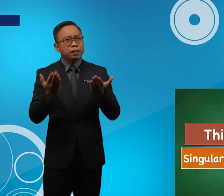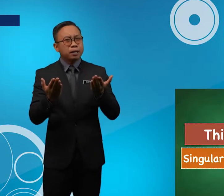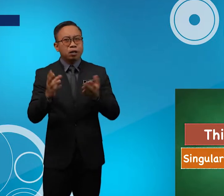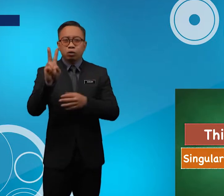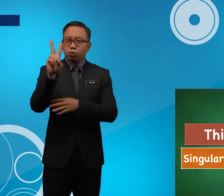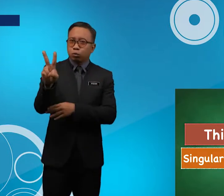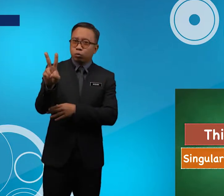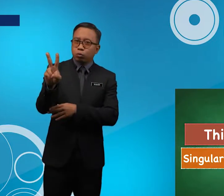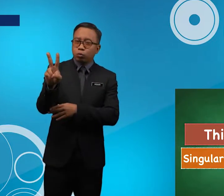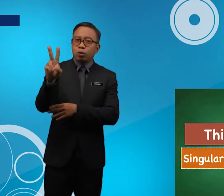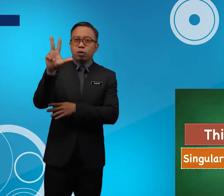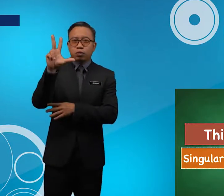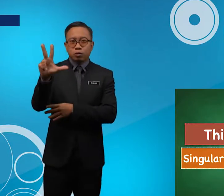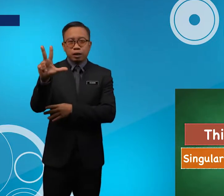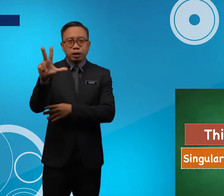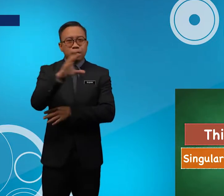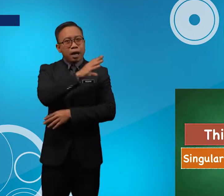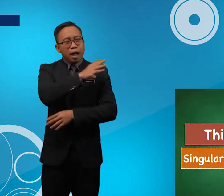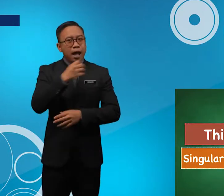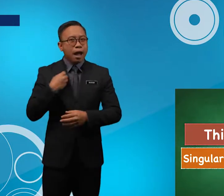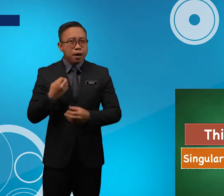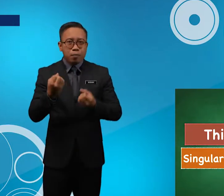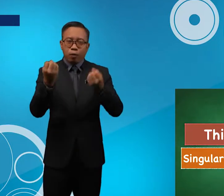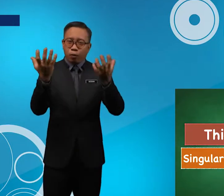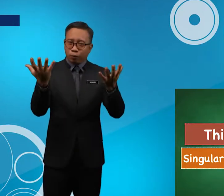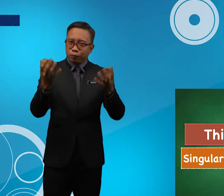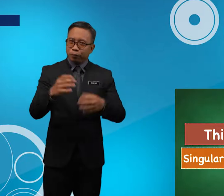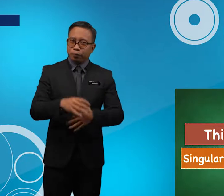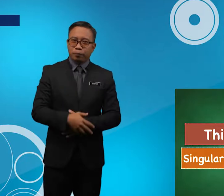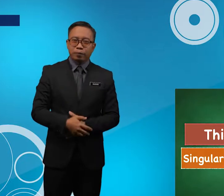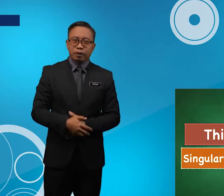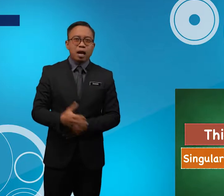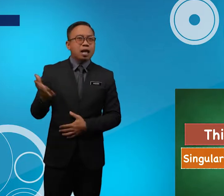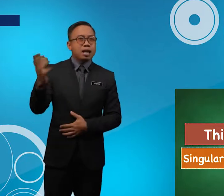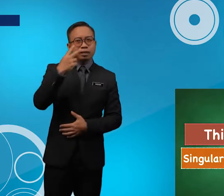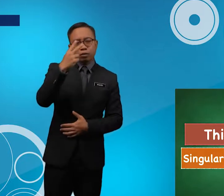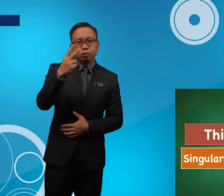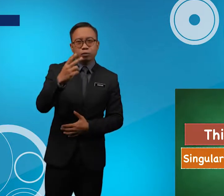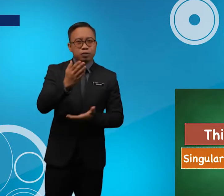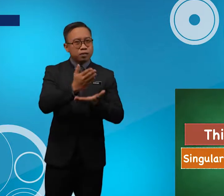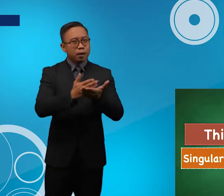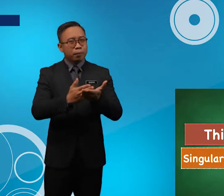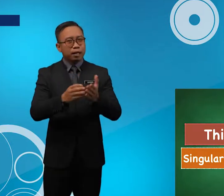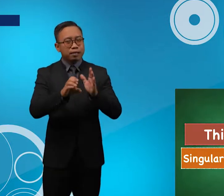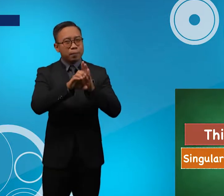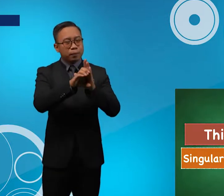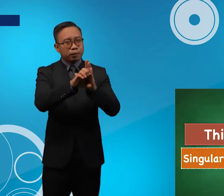Two Three And More Let's Look Some Example